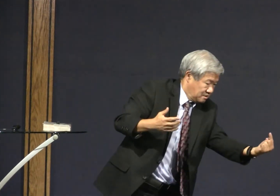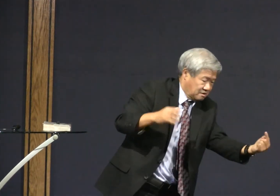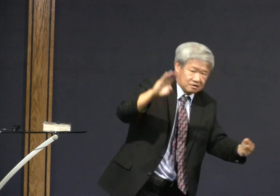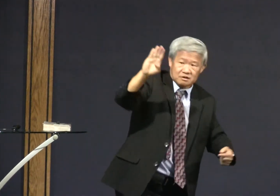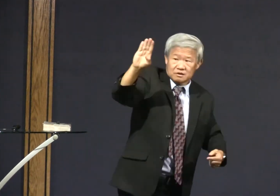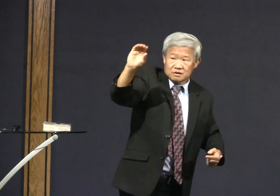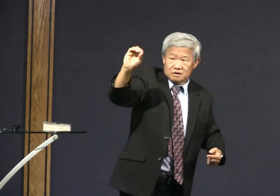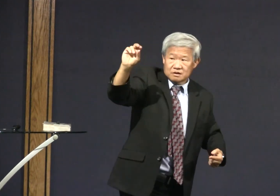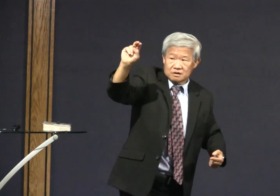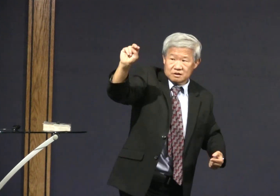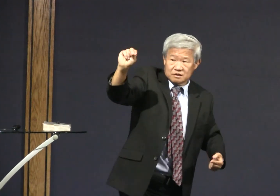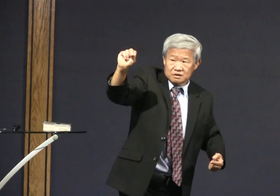with an animal mask